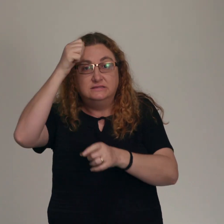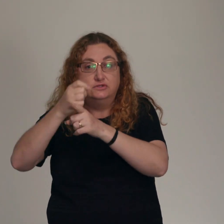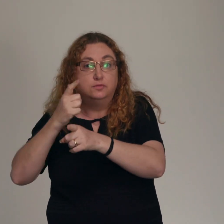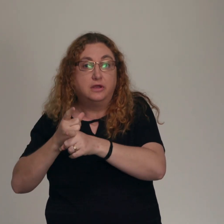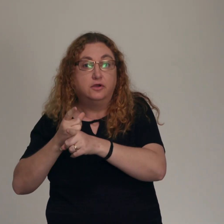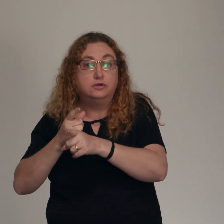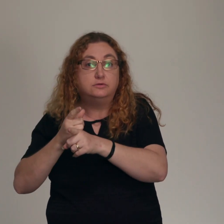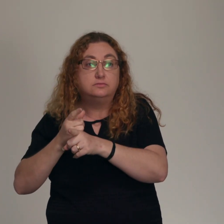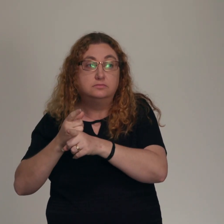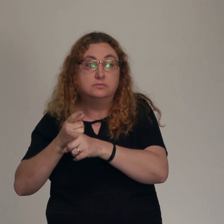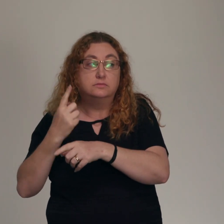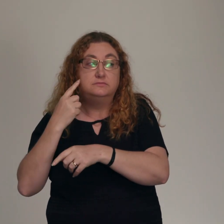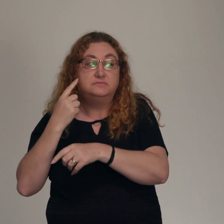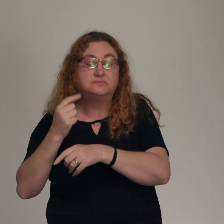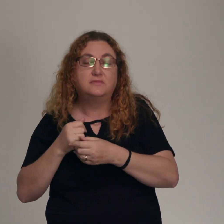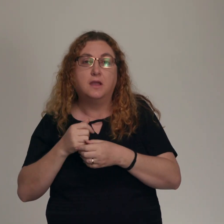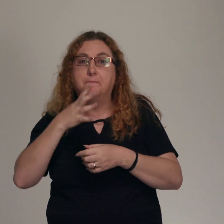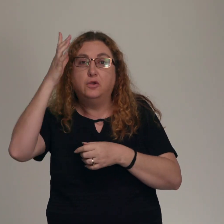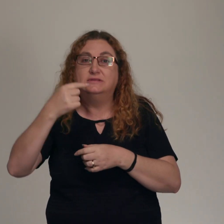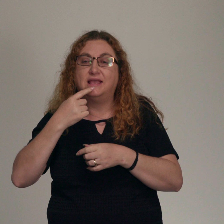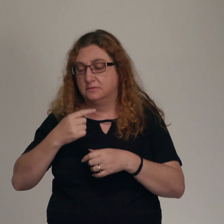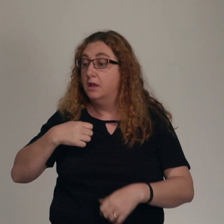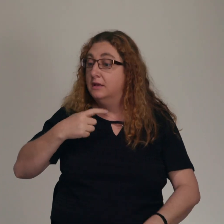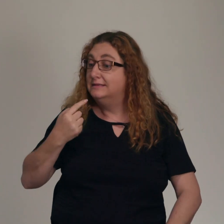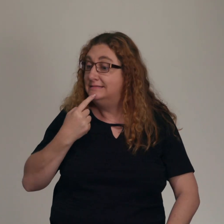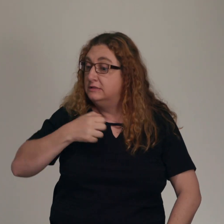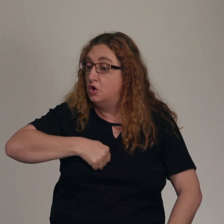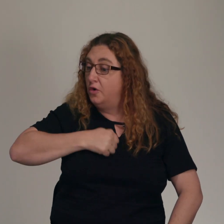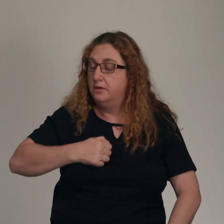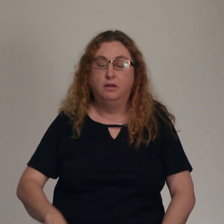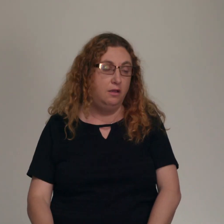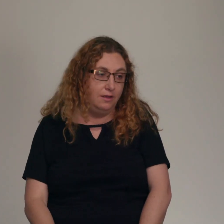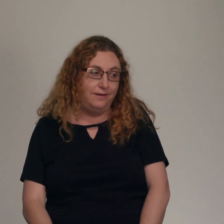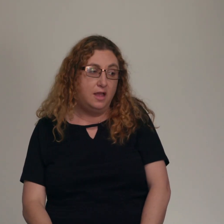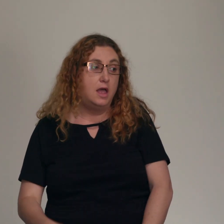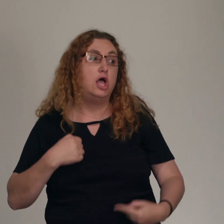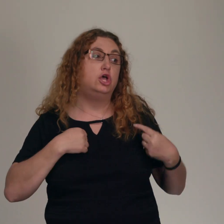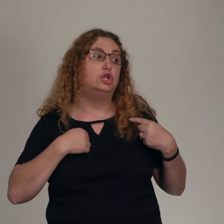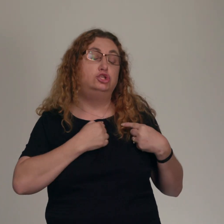command from their parents to say sorry to their sibling. And what do they do? They say, I'm sorry. I'm sorry.